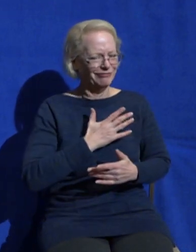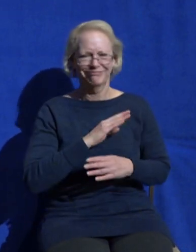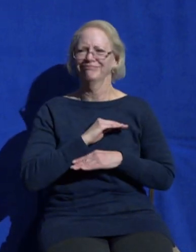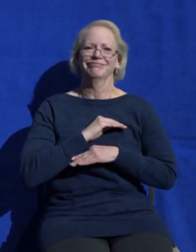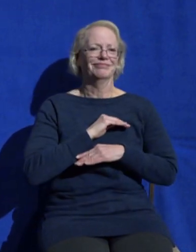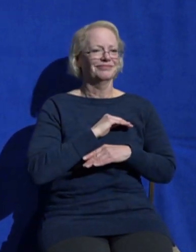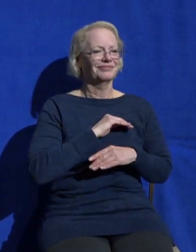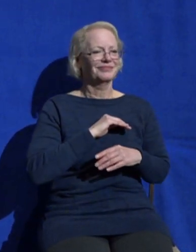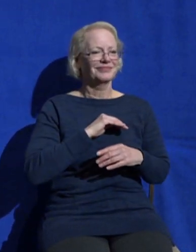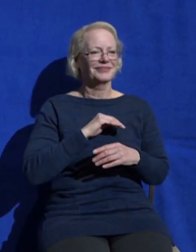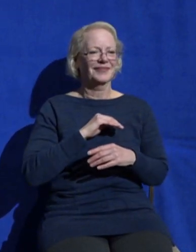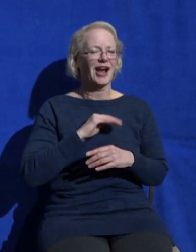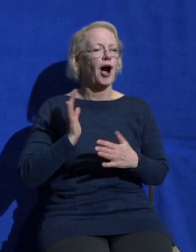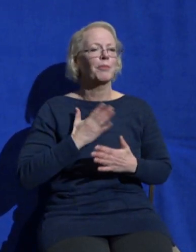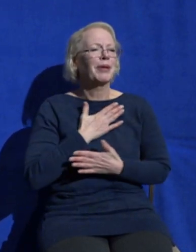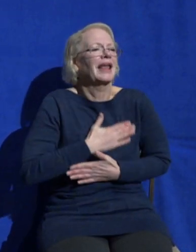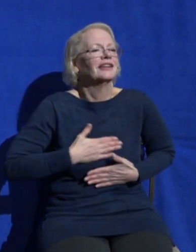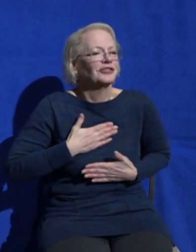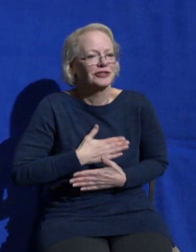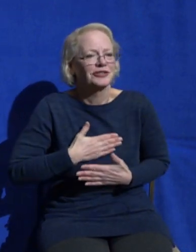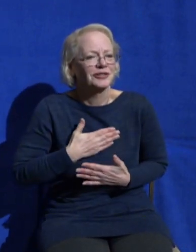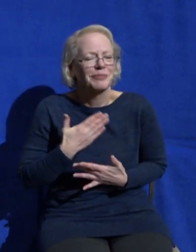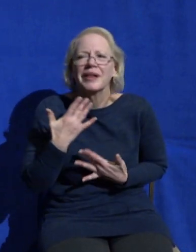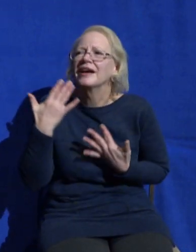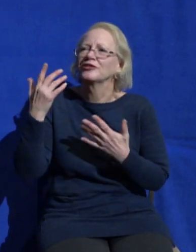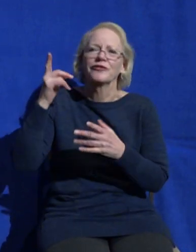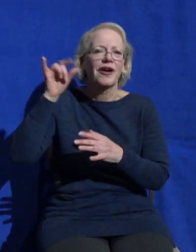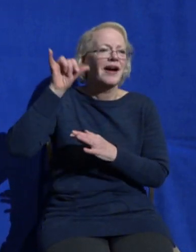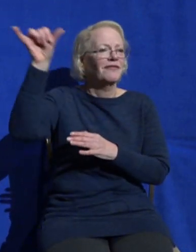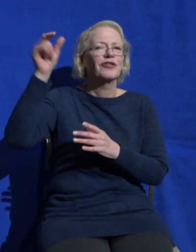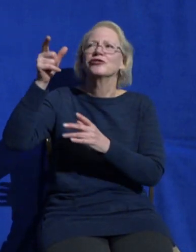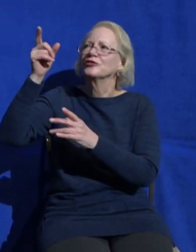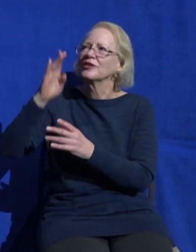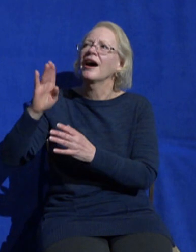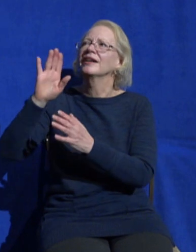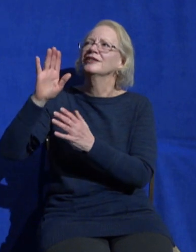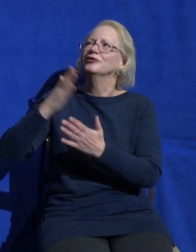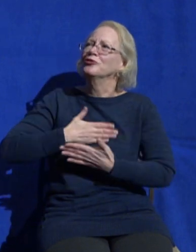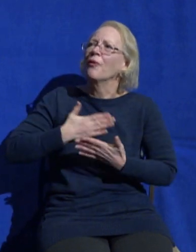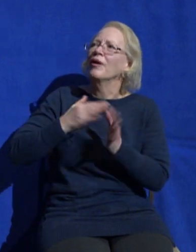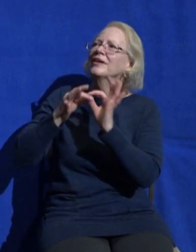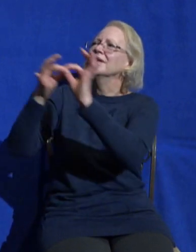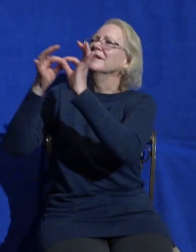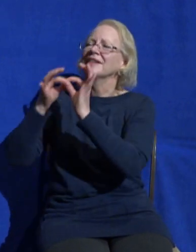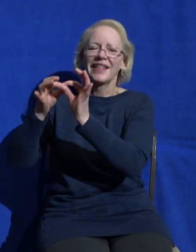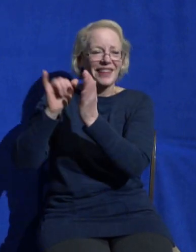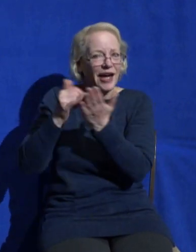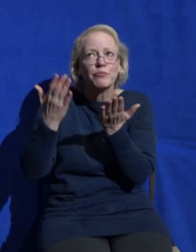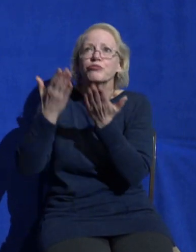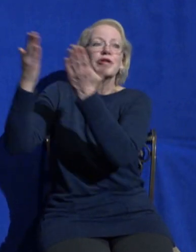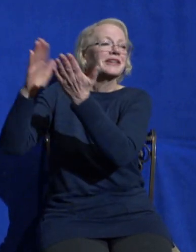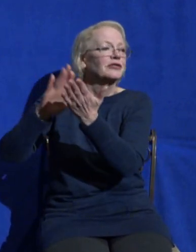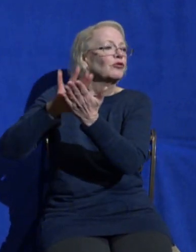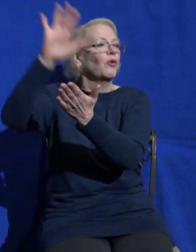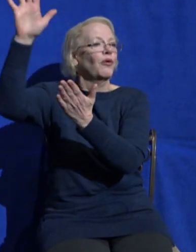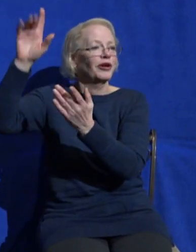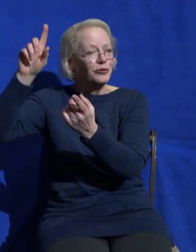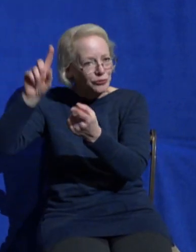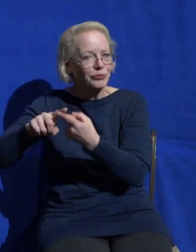forevermore our joy joy in God brings glory to God you and I need more than anything